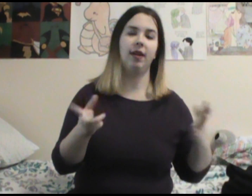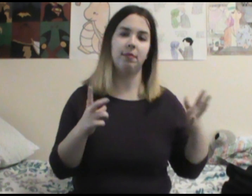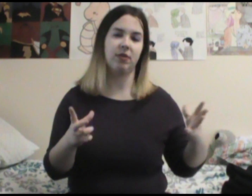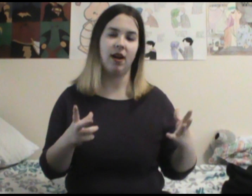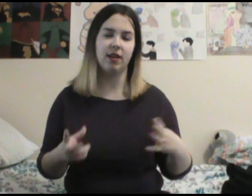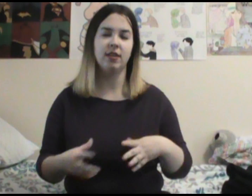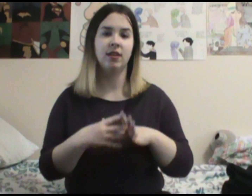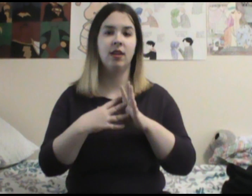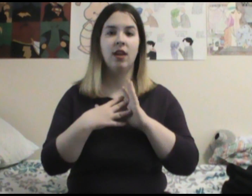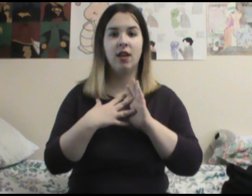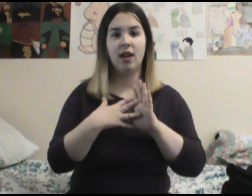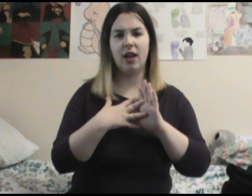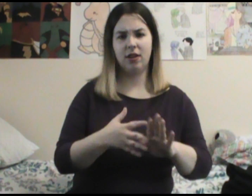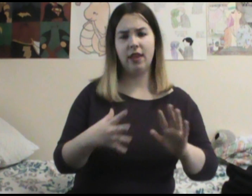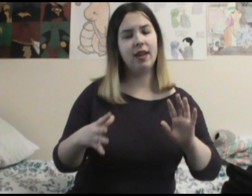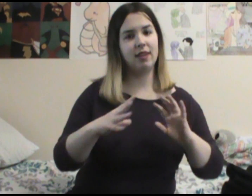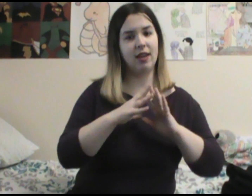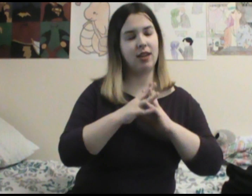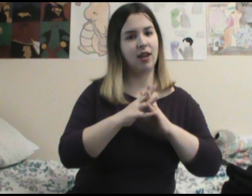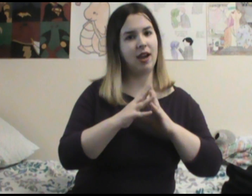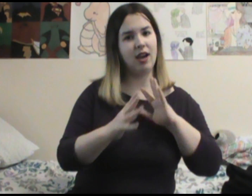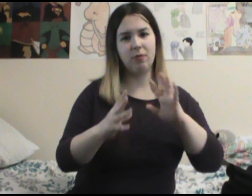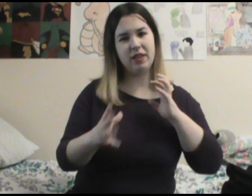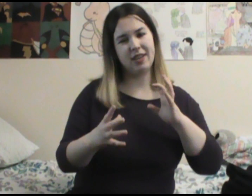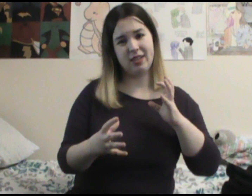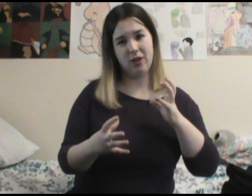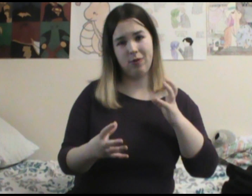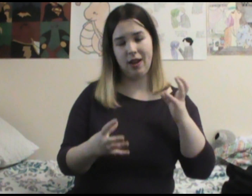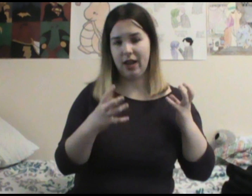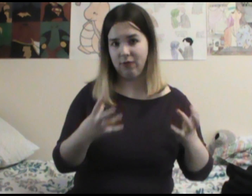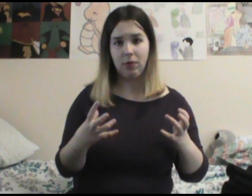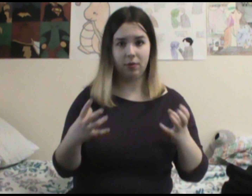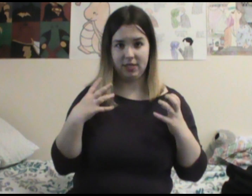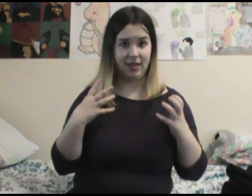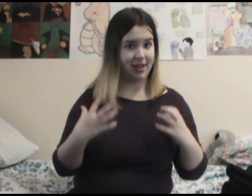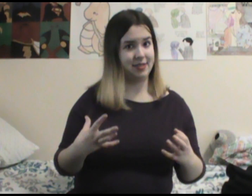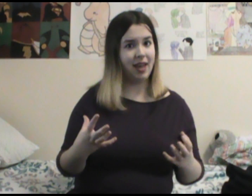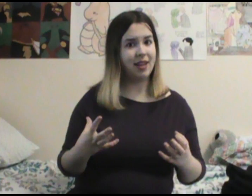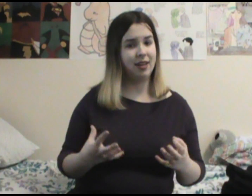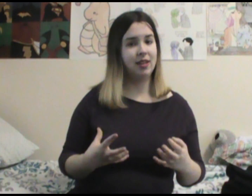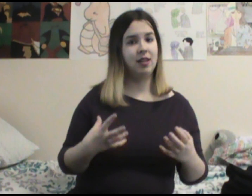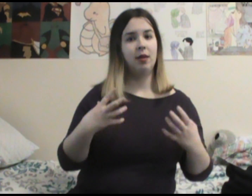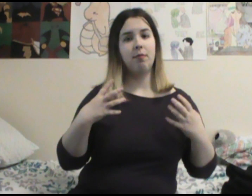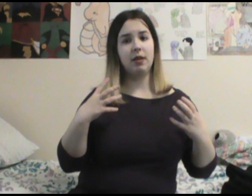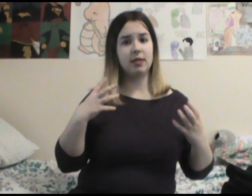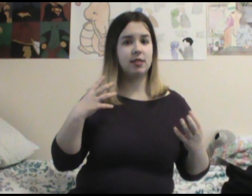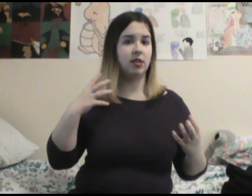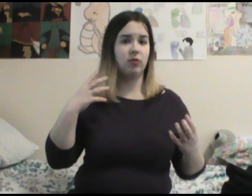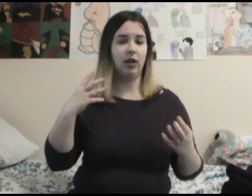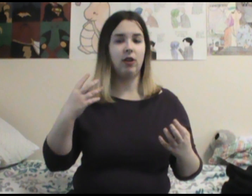him and Grodd and all that and like I really liked how everyone was against that because they knew like